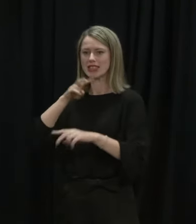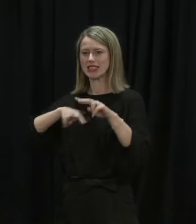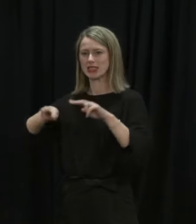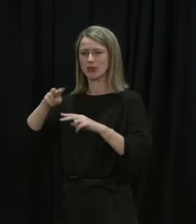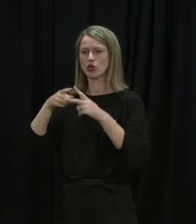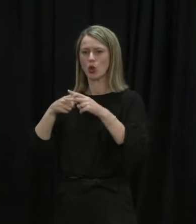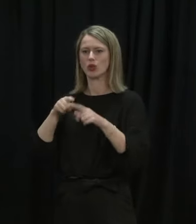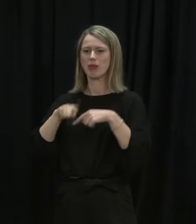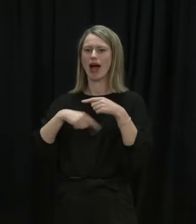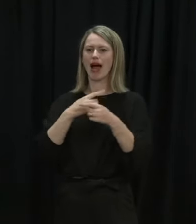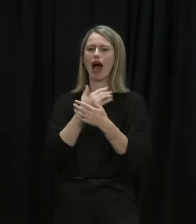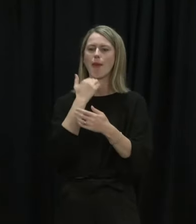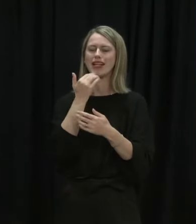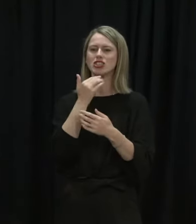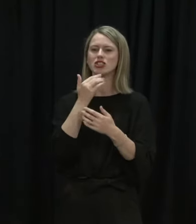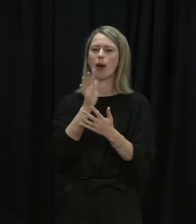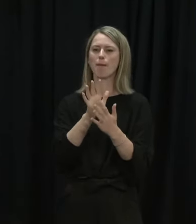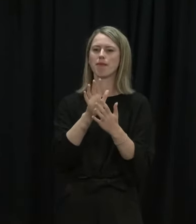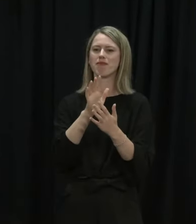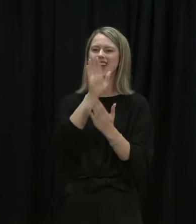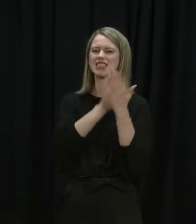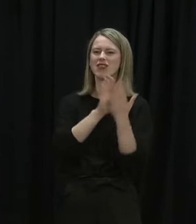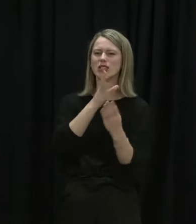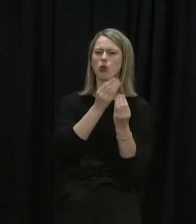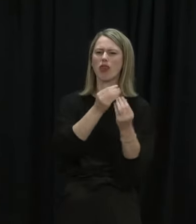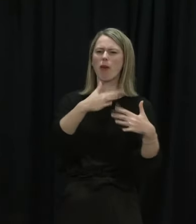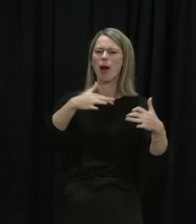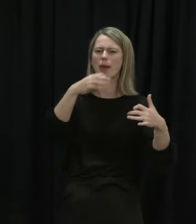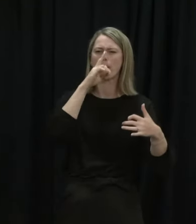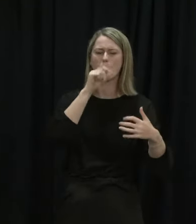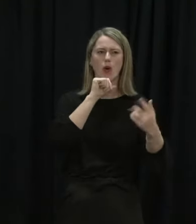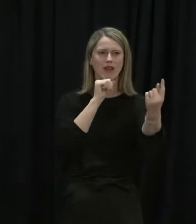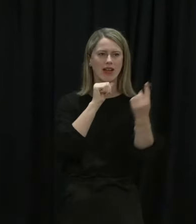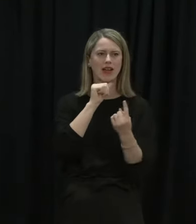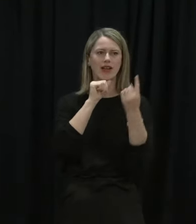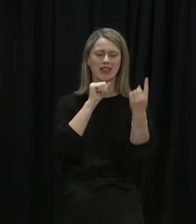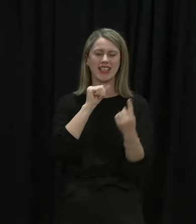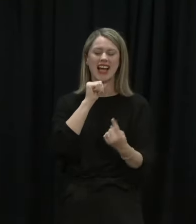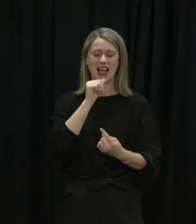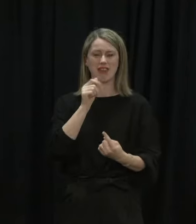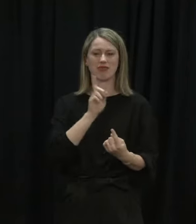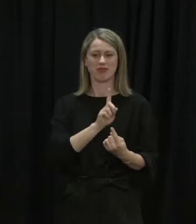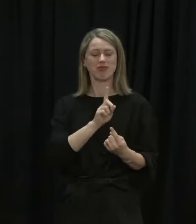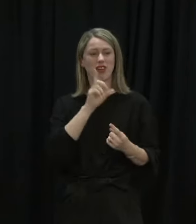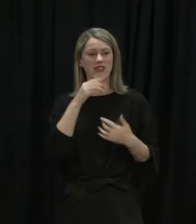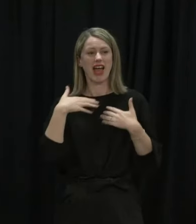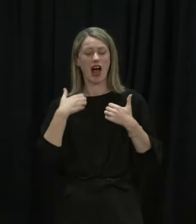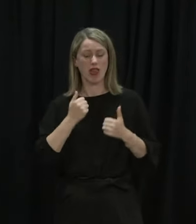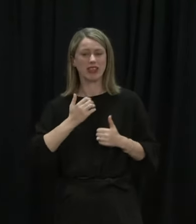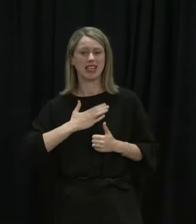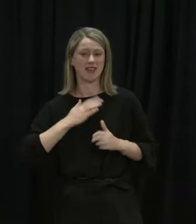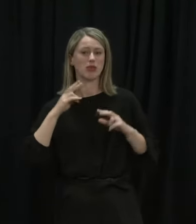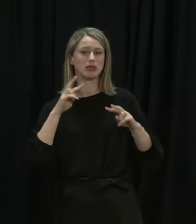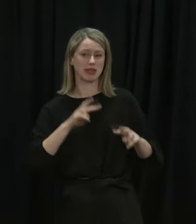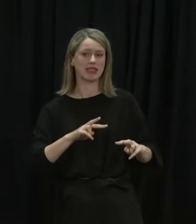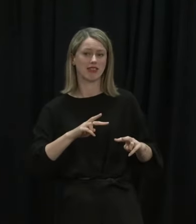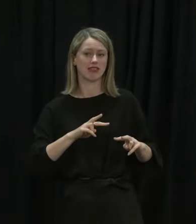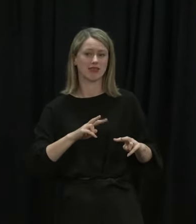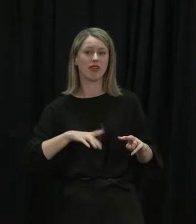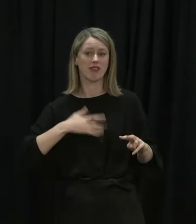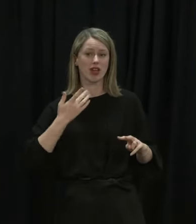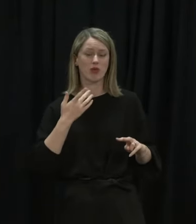is about public facing and the fact that if you are in that position that would justify from a health and safety perspective